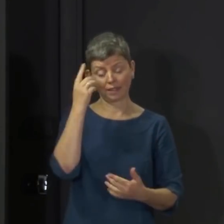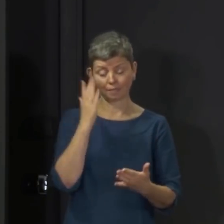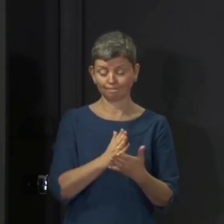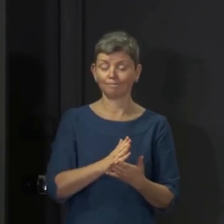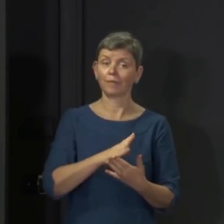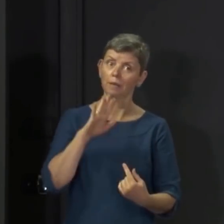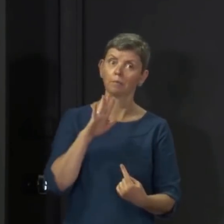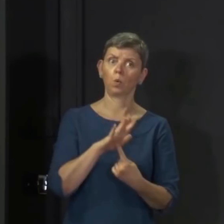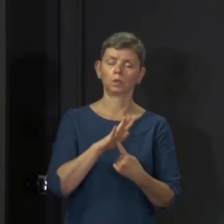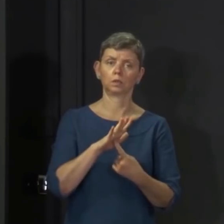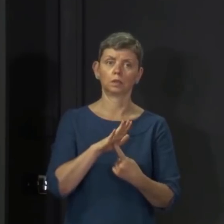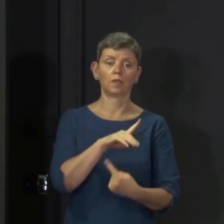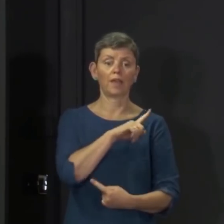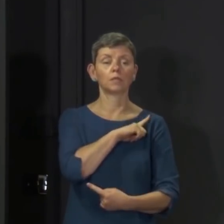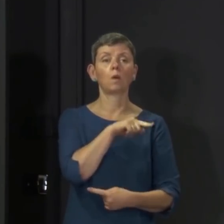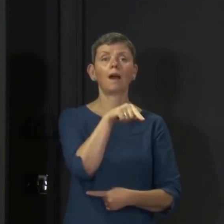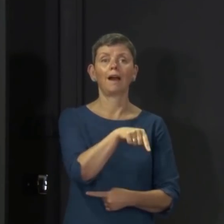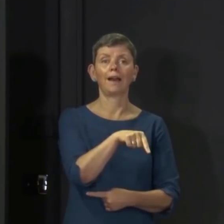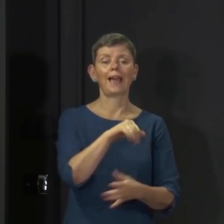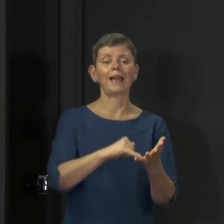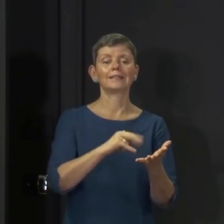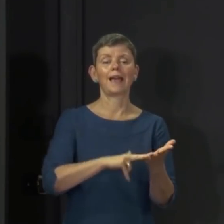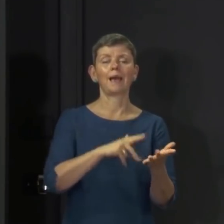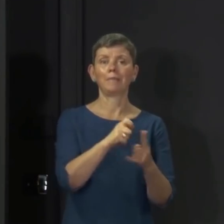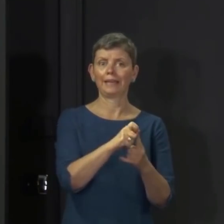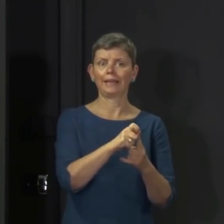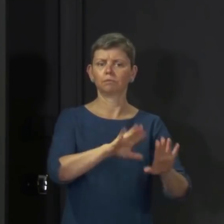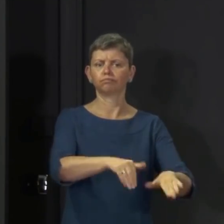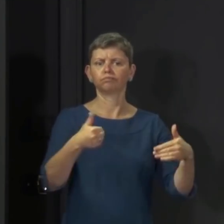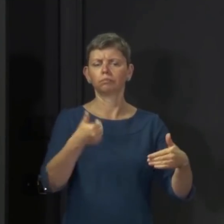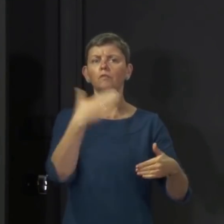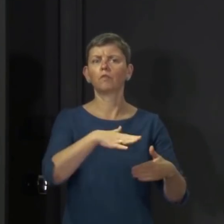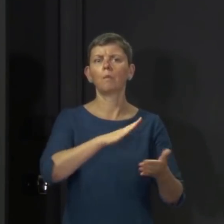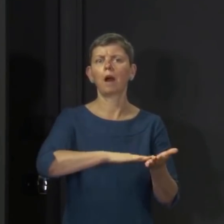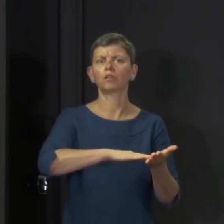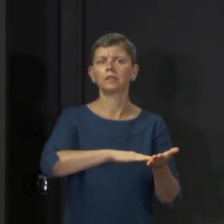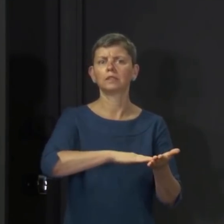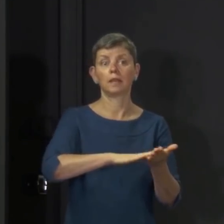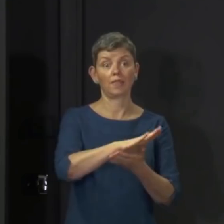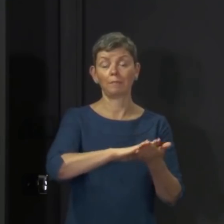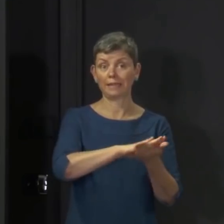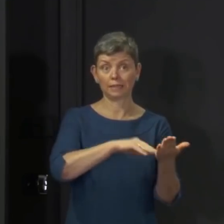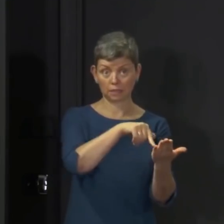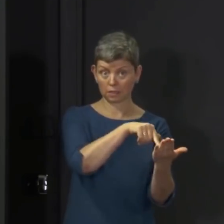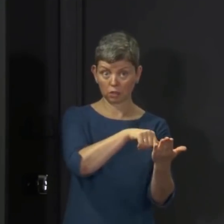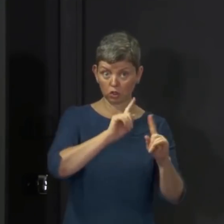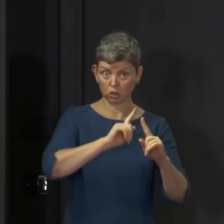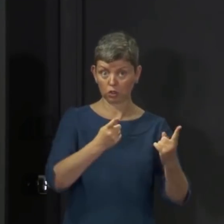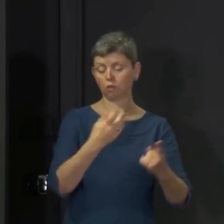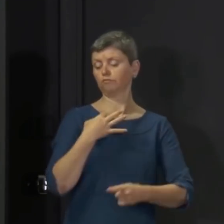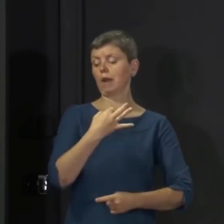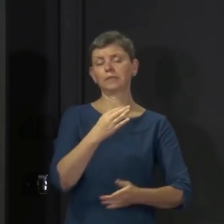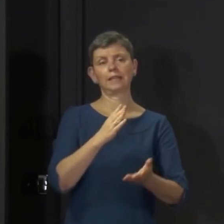That's why the SNP whip has been withdrawn from Margaret, and that is the most serious sanction a party can impose